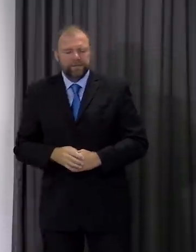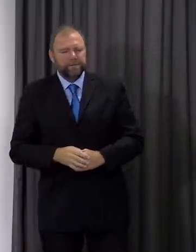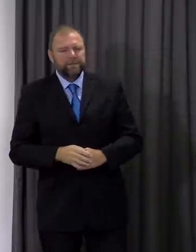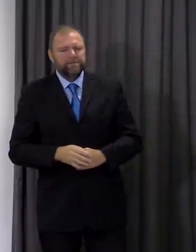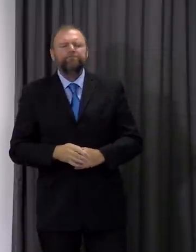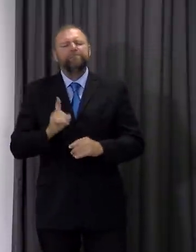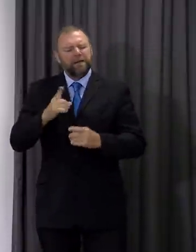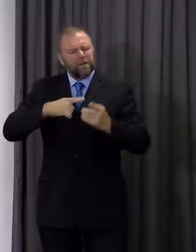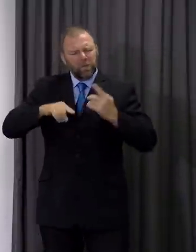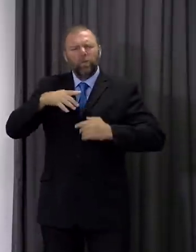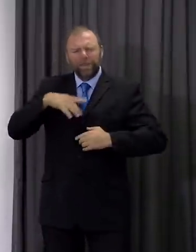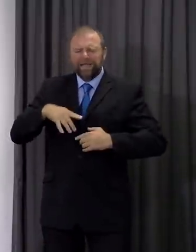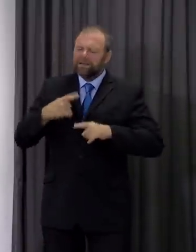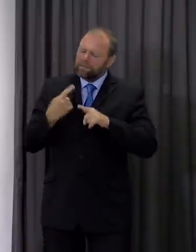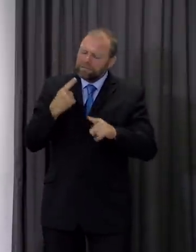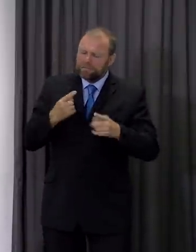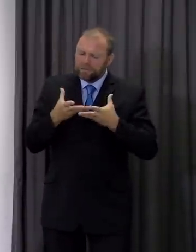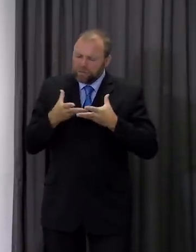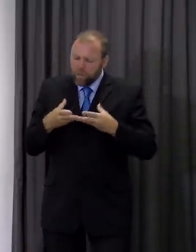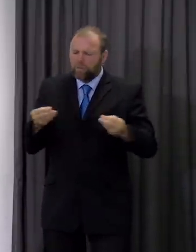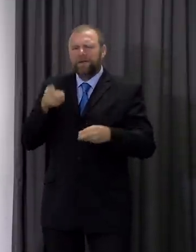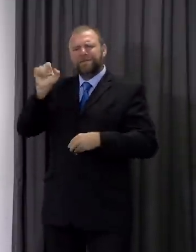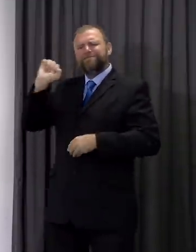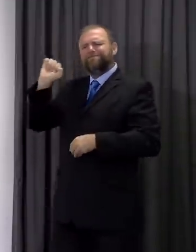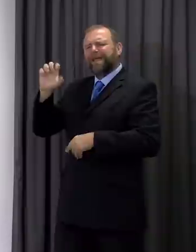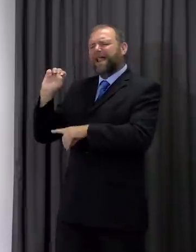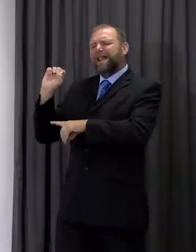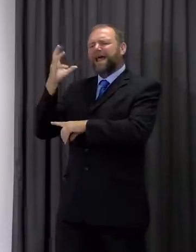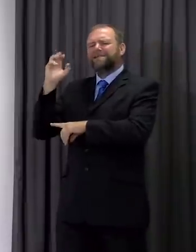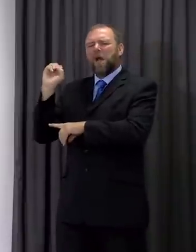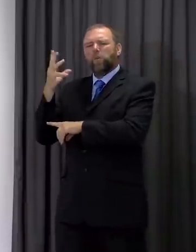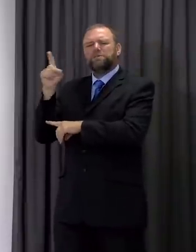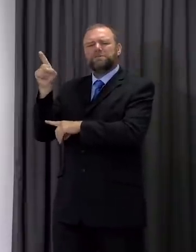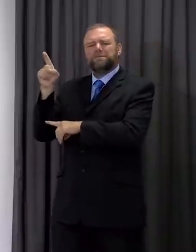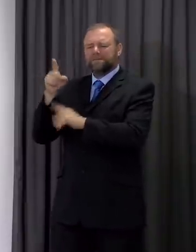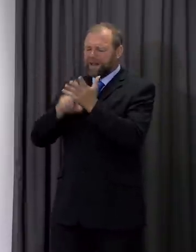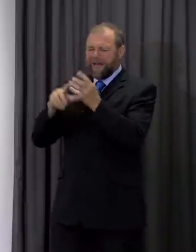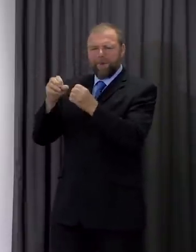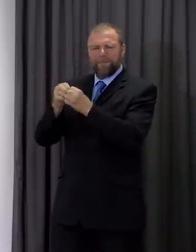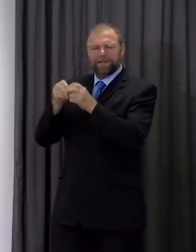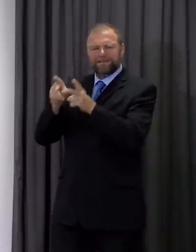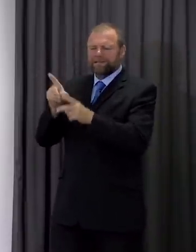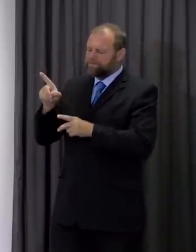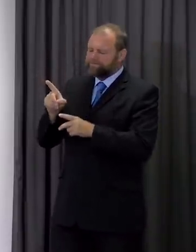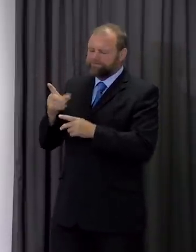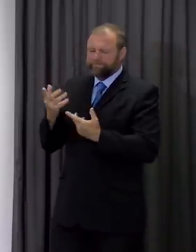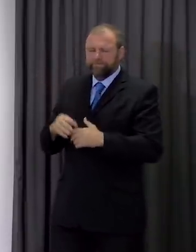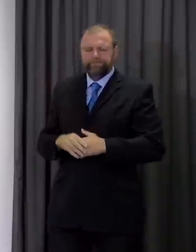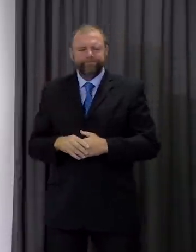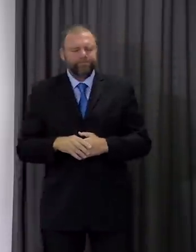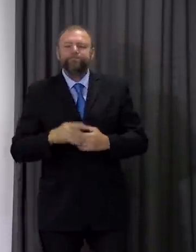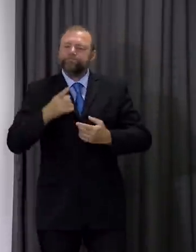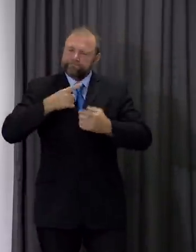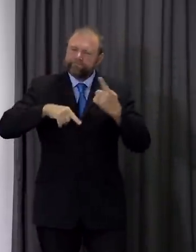to these ongoing issues affecting the Lighthouse Lab system. In the meantime, we are taking steps. We've invested to boost our